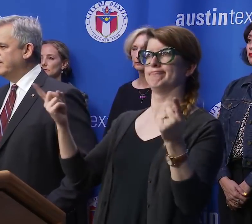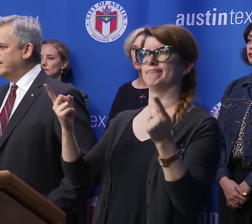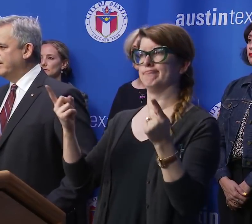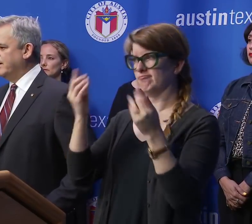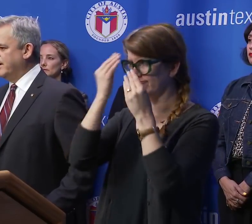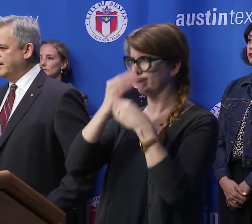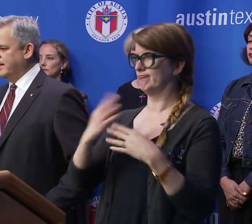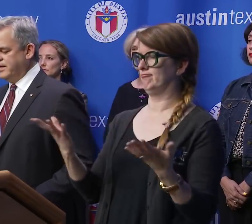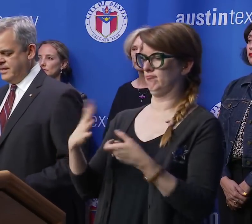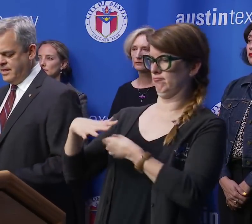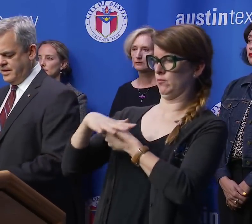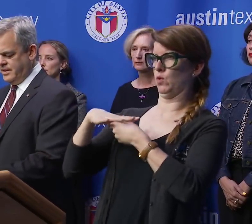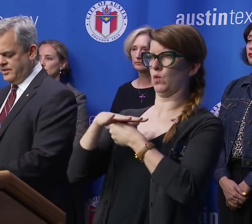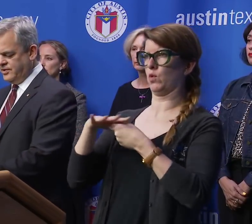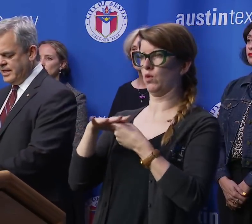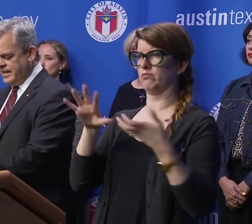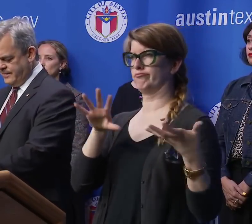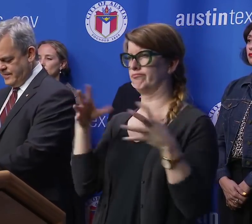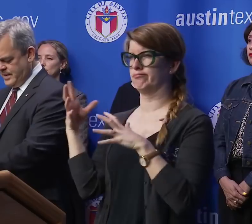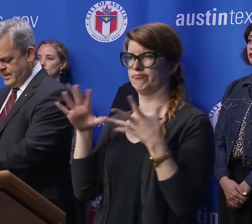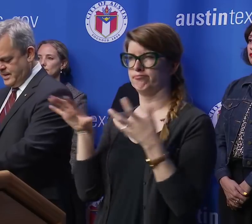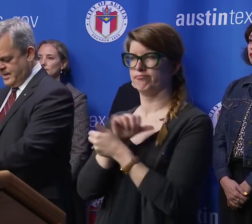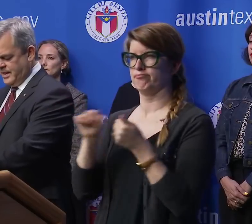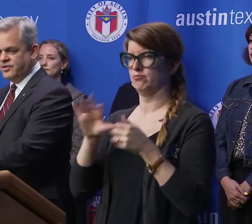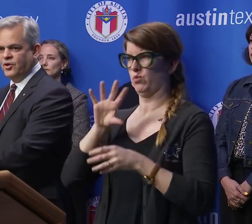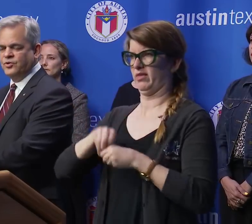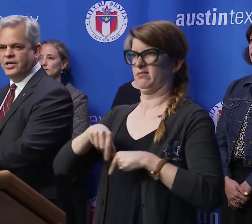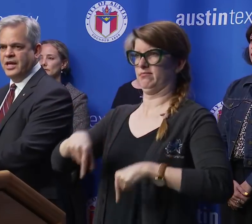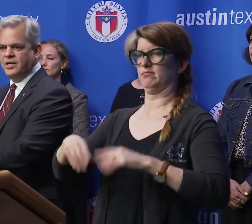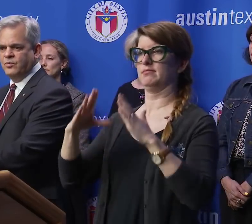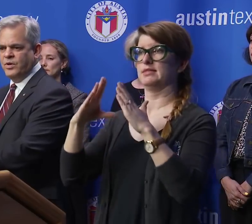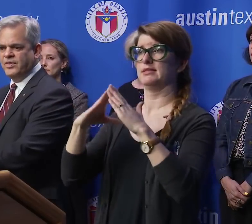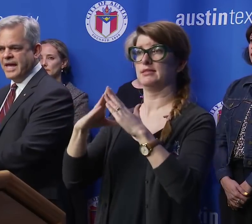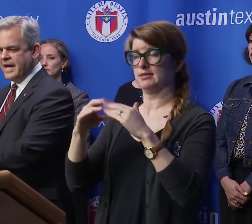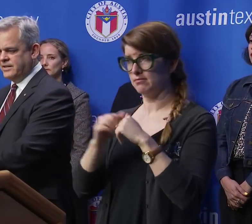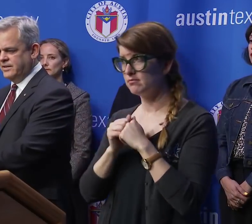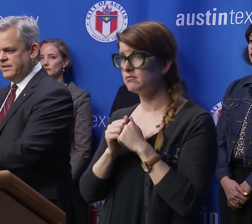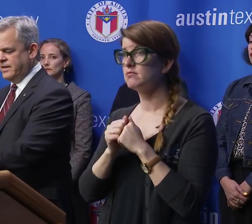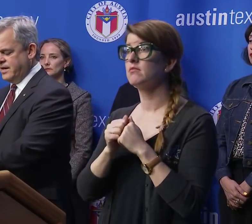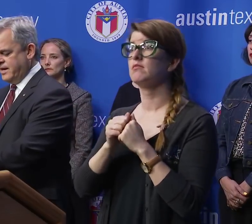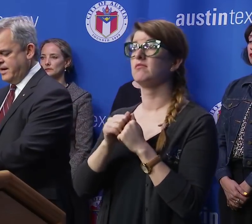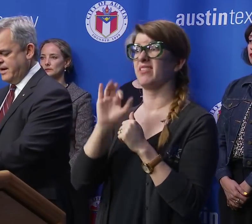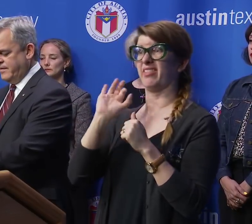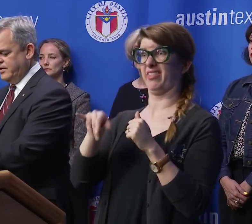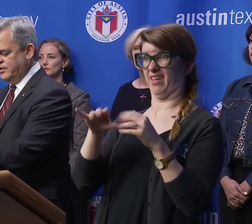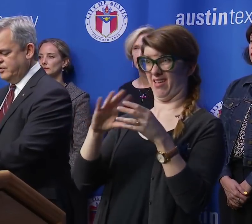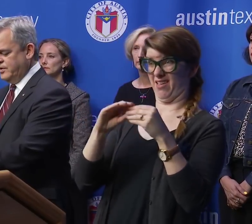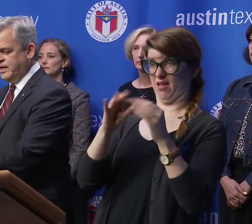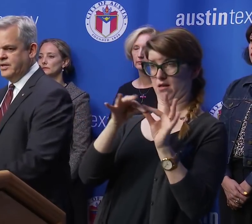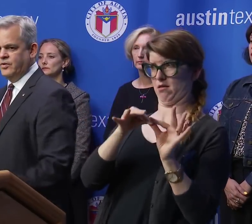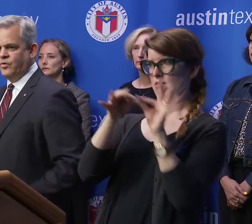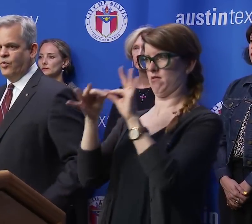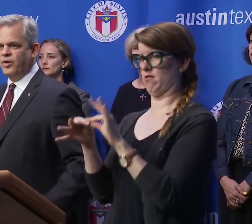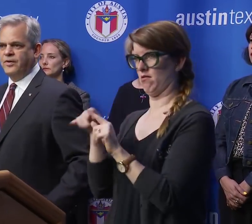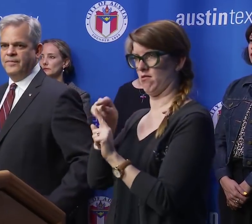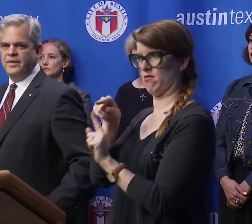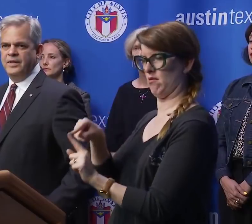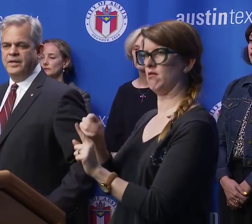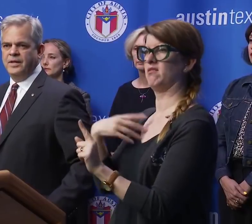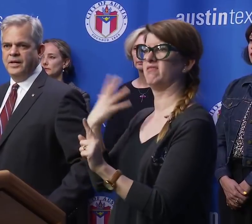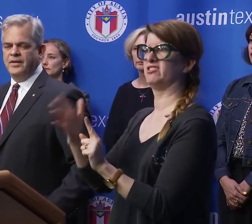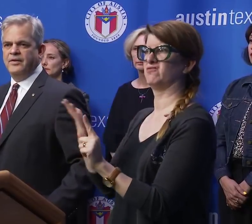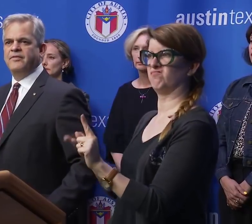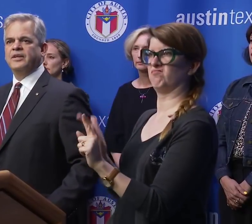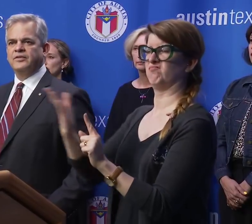in the city and associated with that, I have issued an order